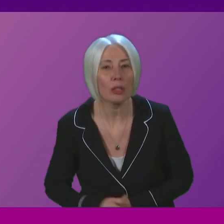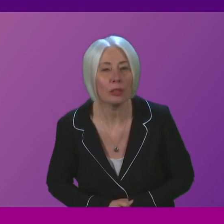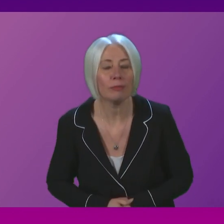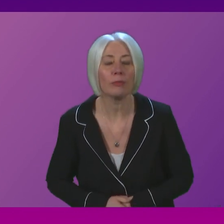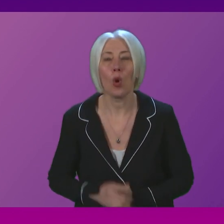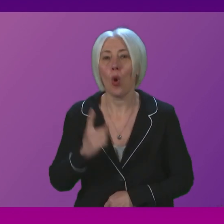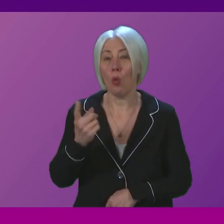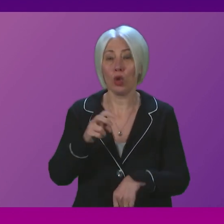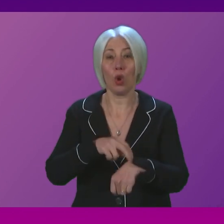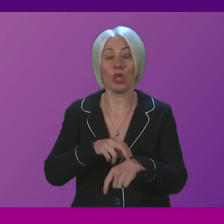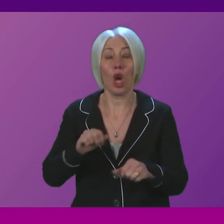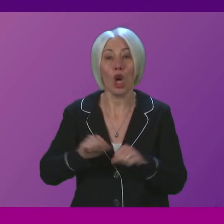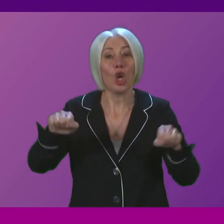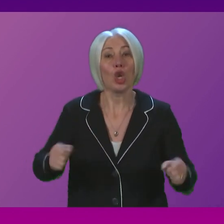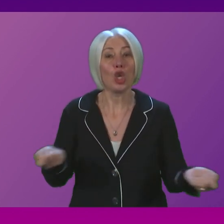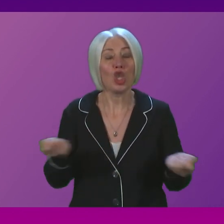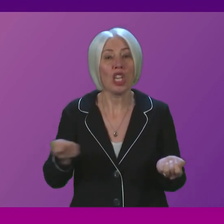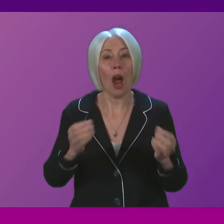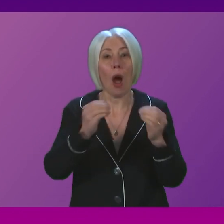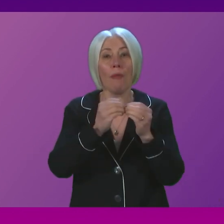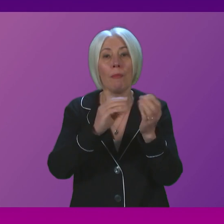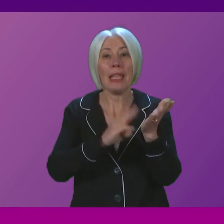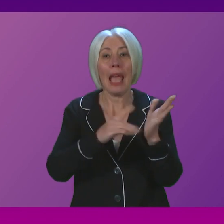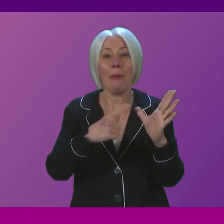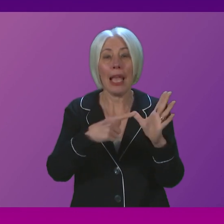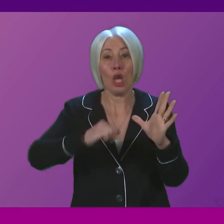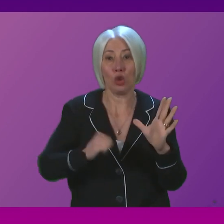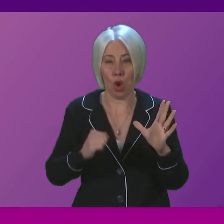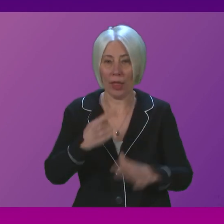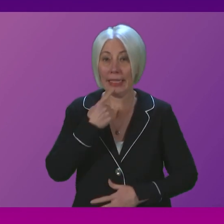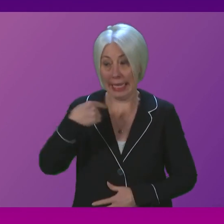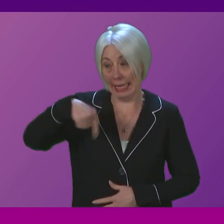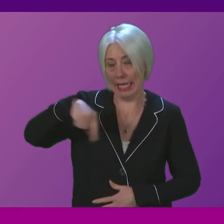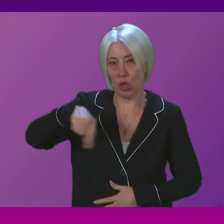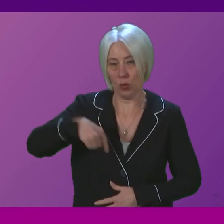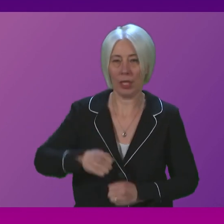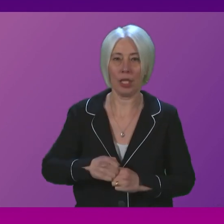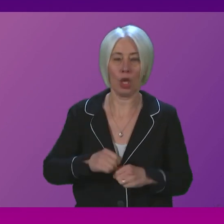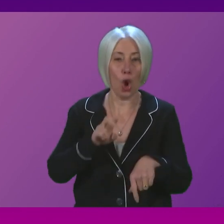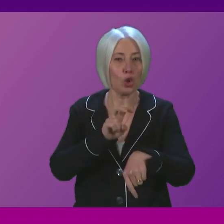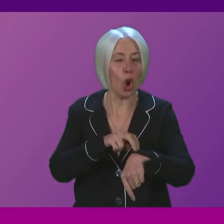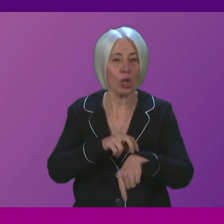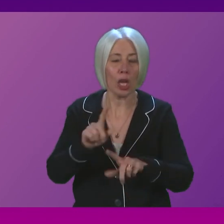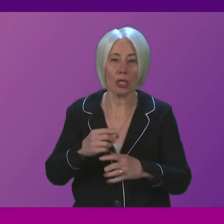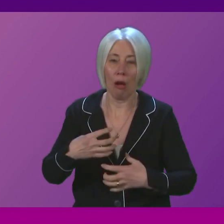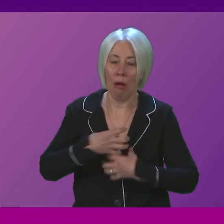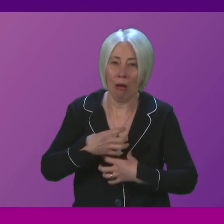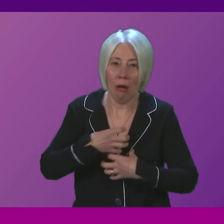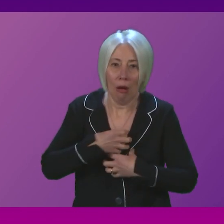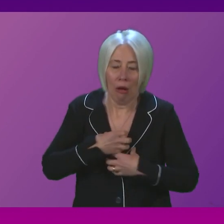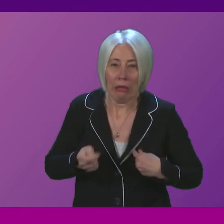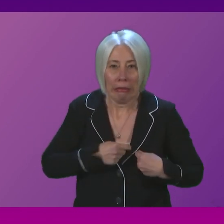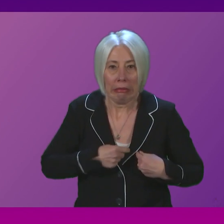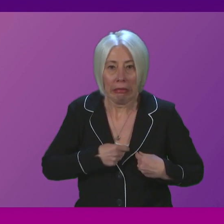Kennedy, the chairman of BMA Scotland, said this week, doctors are terrified about the winter